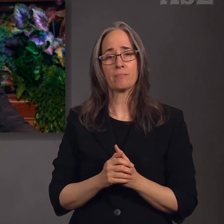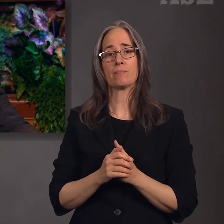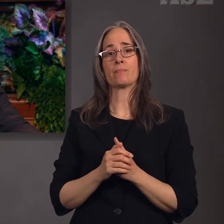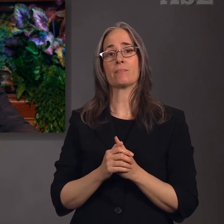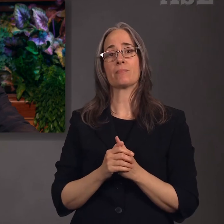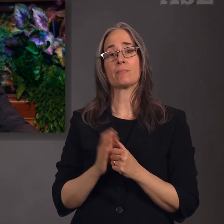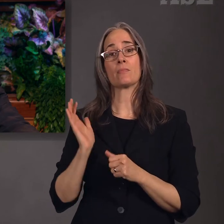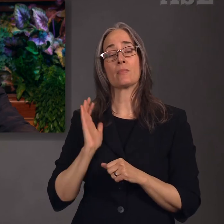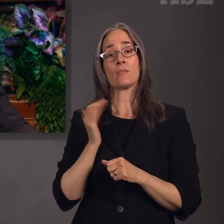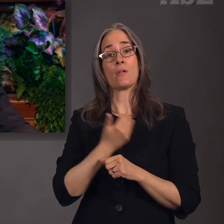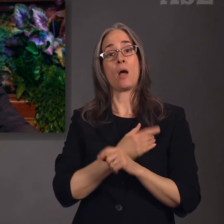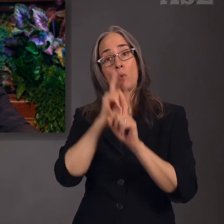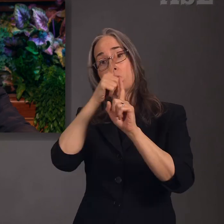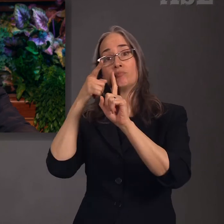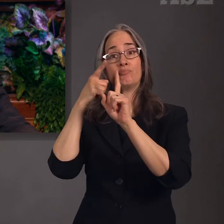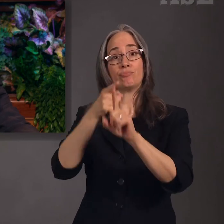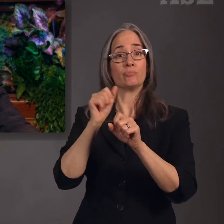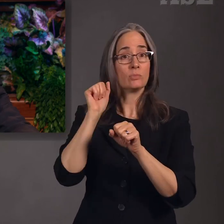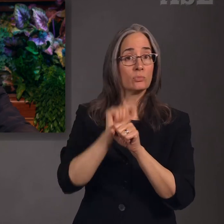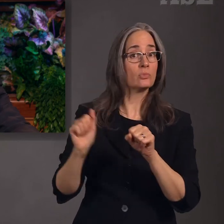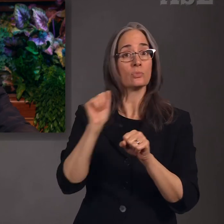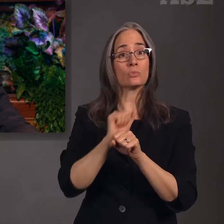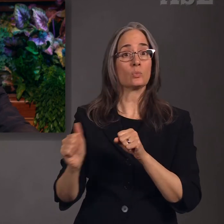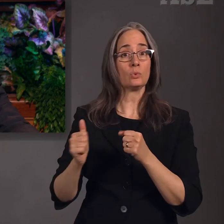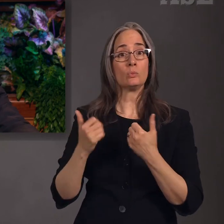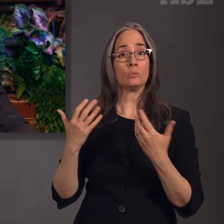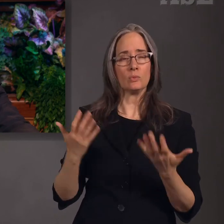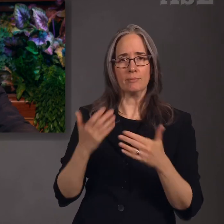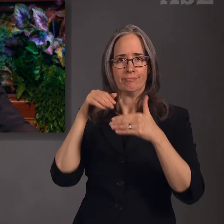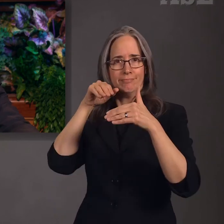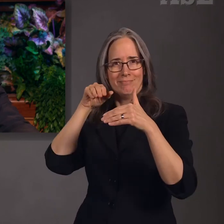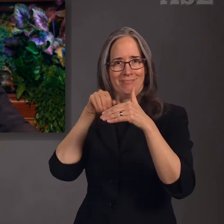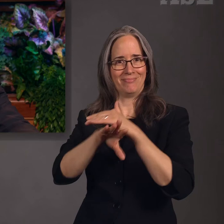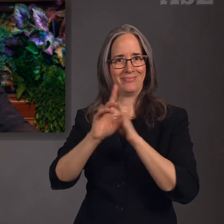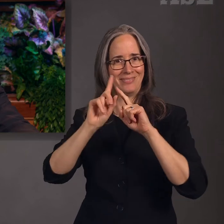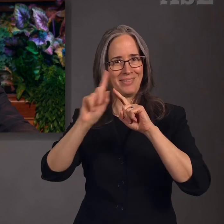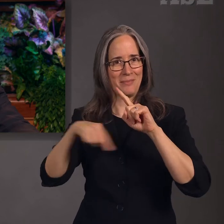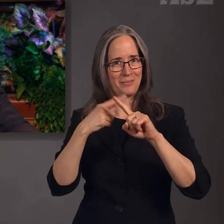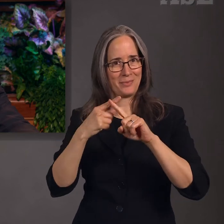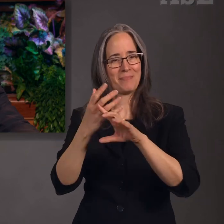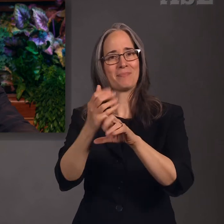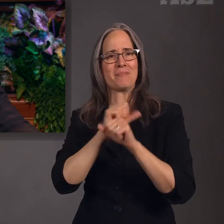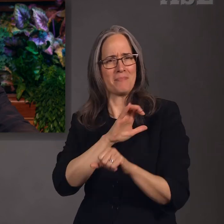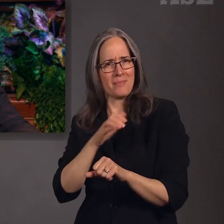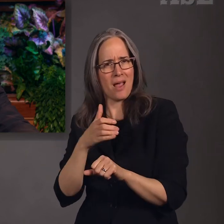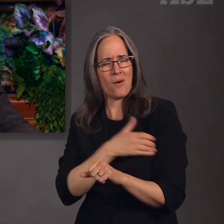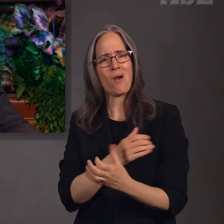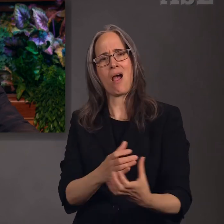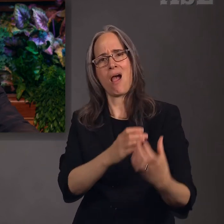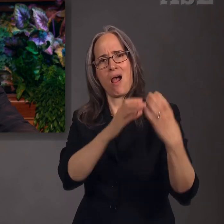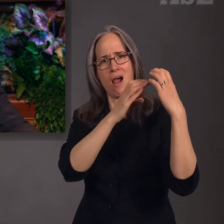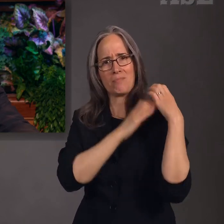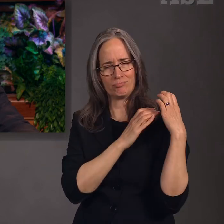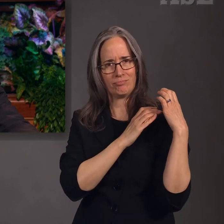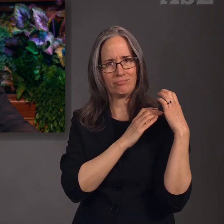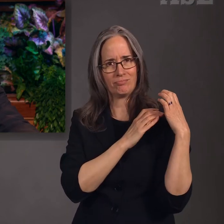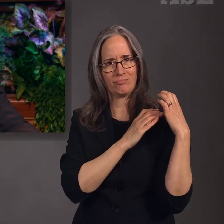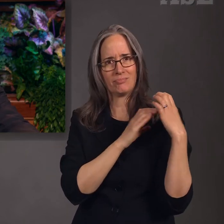The end for which each of us strives to be endowed with power in the house of the Lord, sealed